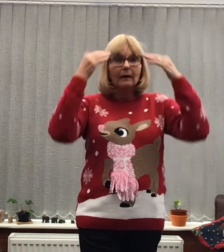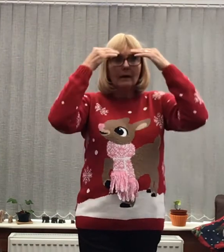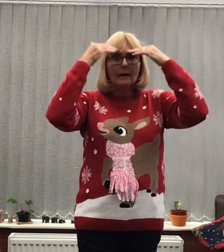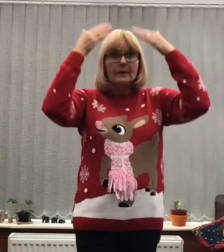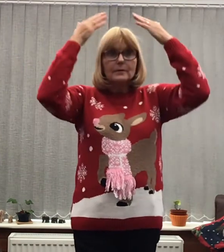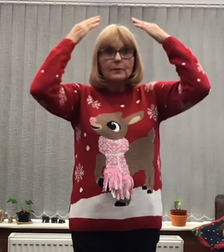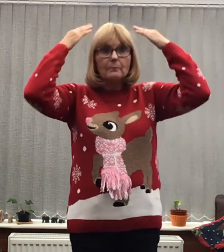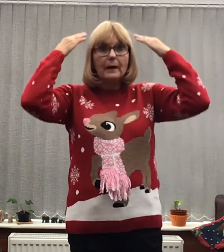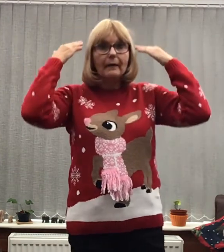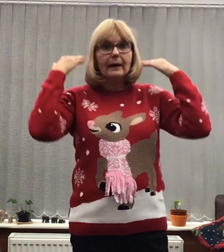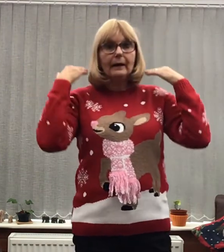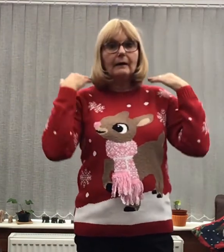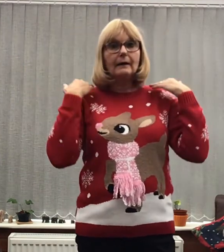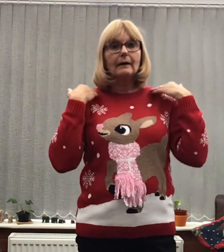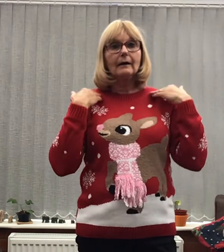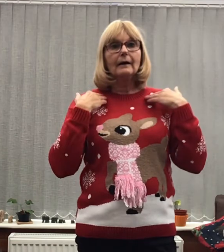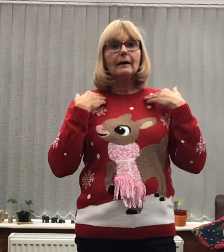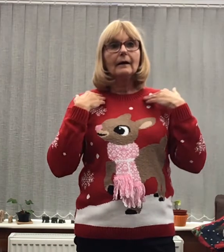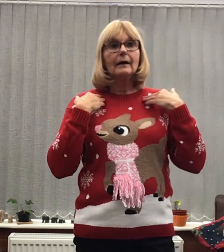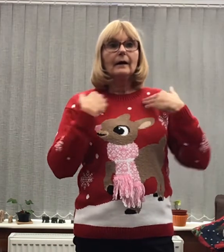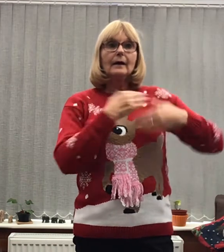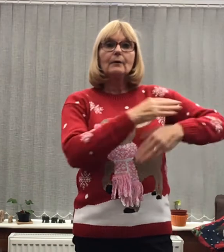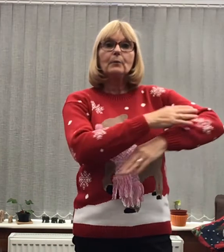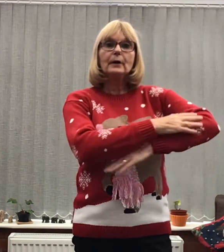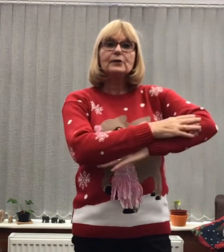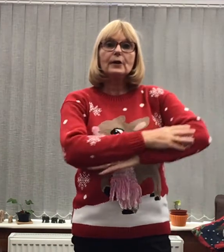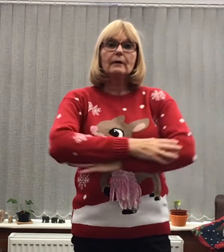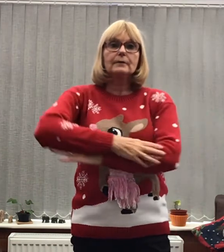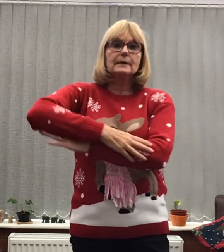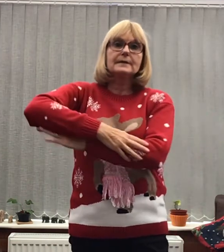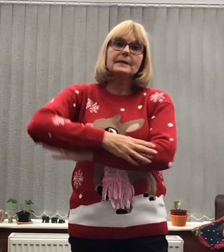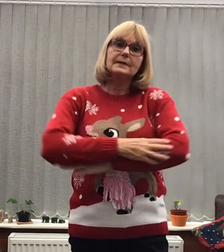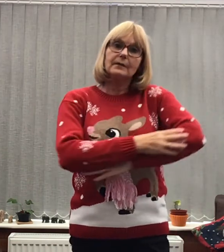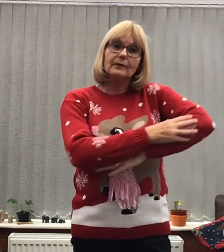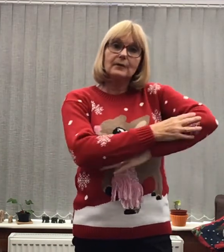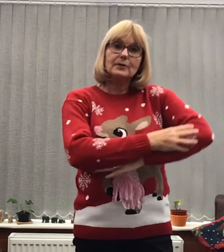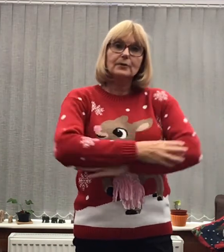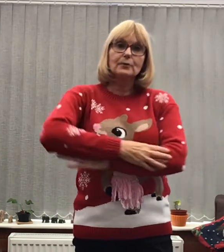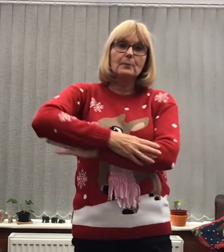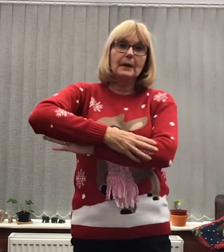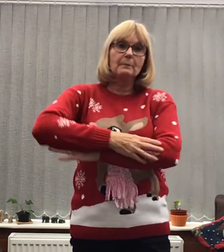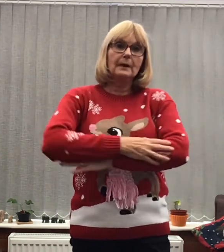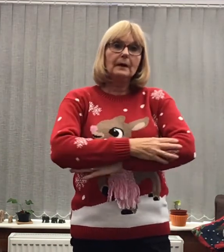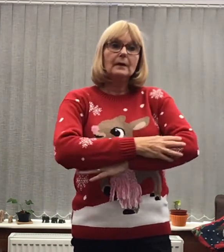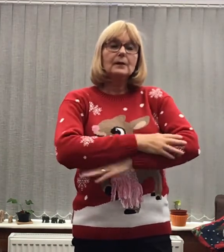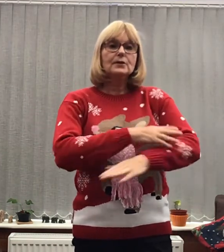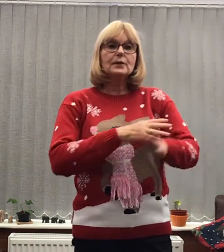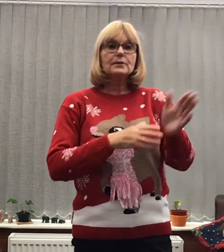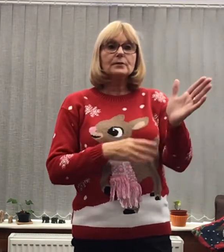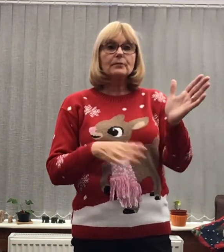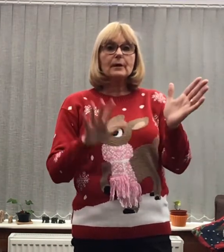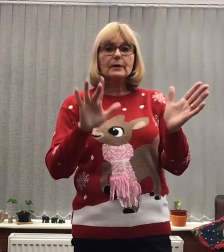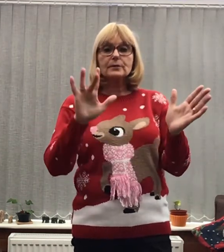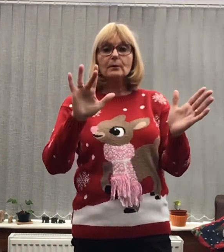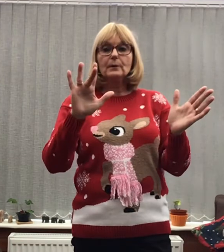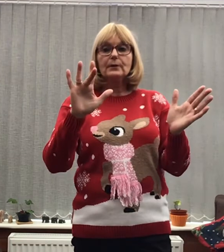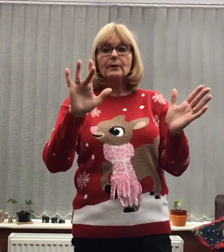So Mary, boy child, it's easier for us to do baby Jesus Christ Jesus with your